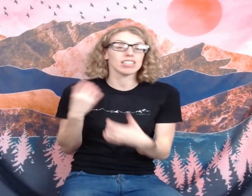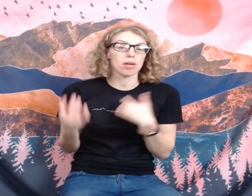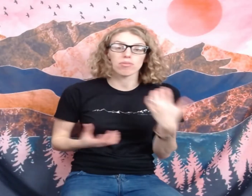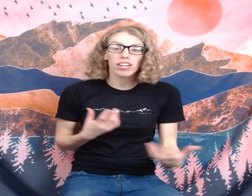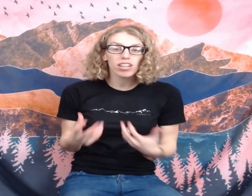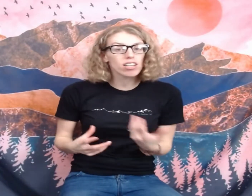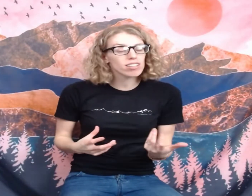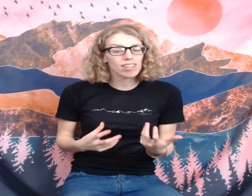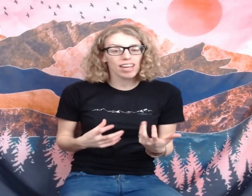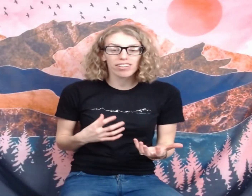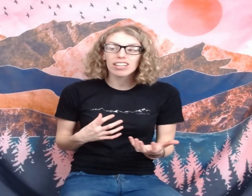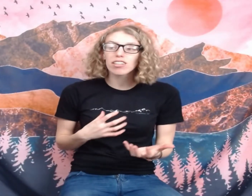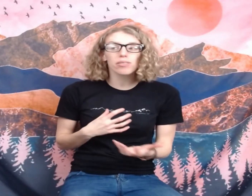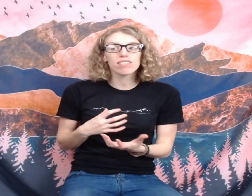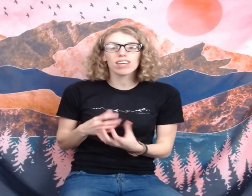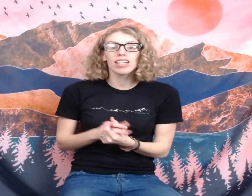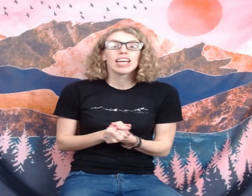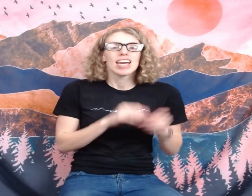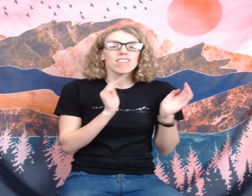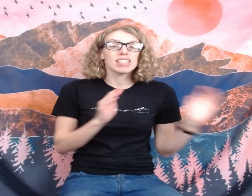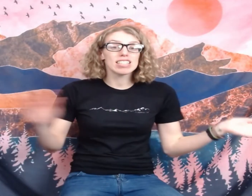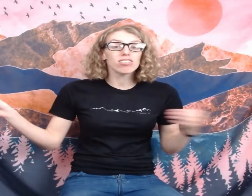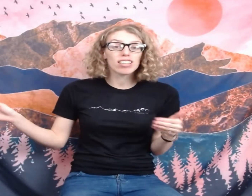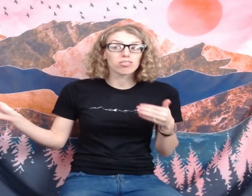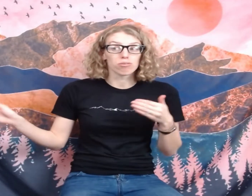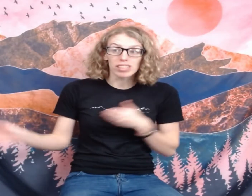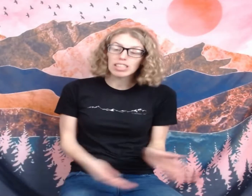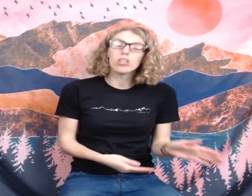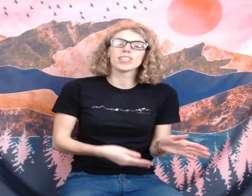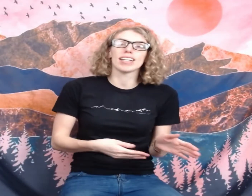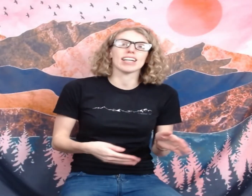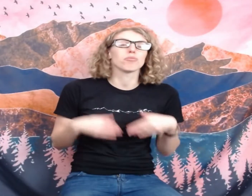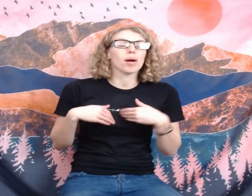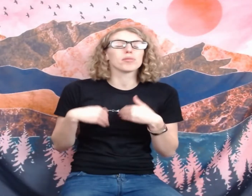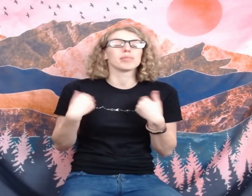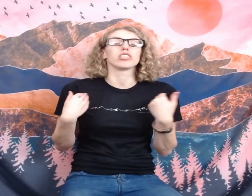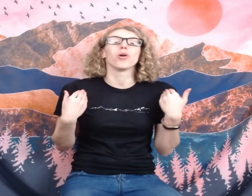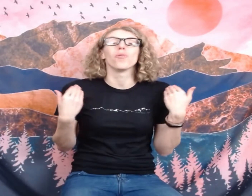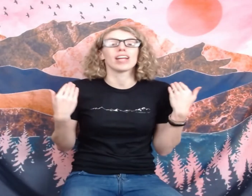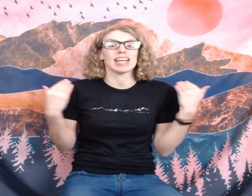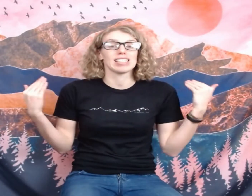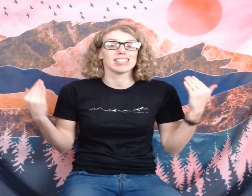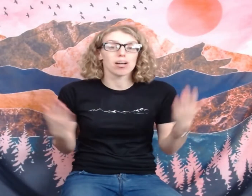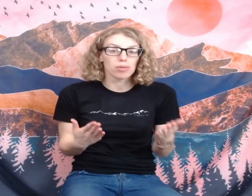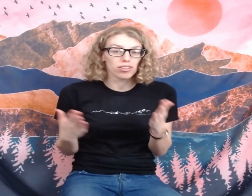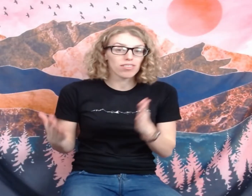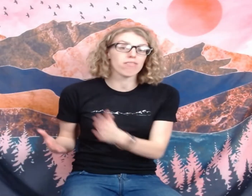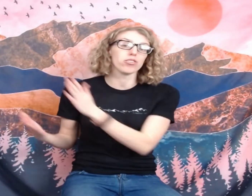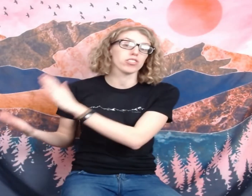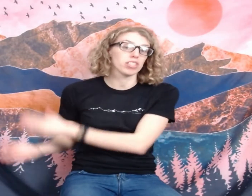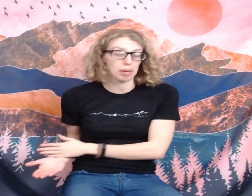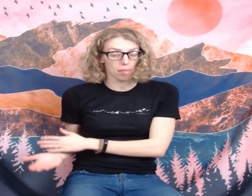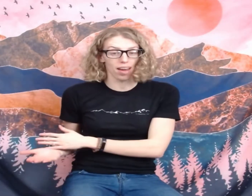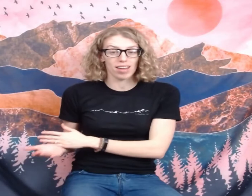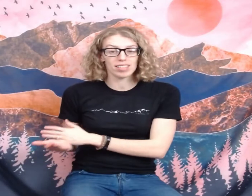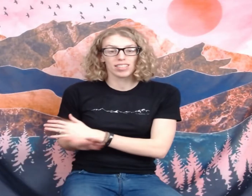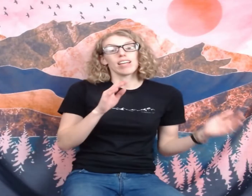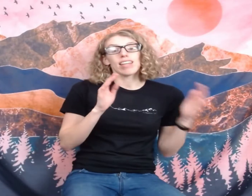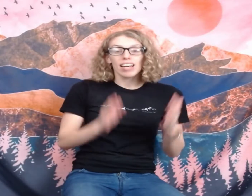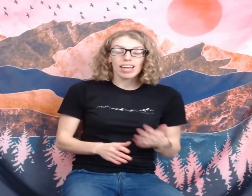type of area area you live in. If it still gets really cold at night you probably don't want a summer level sleeping pad. In that case